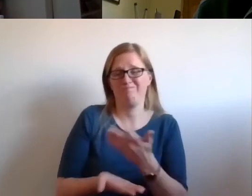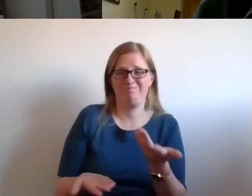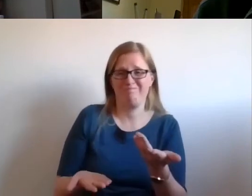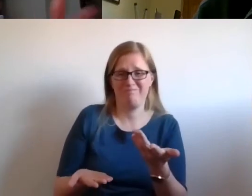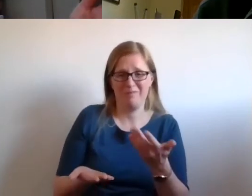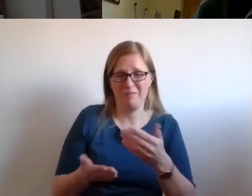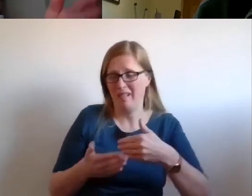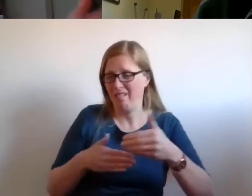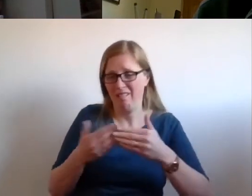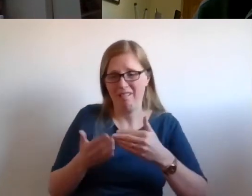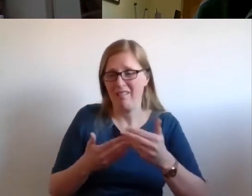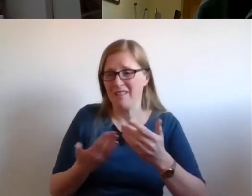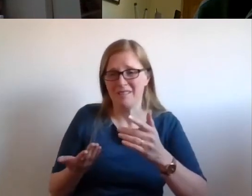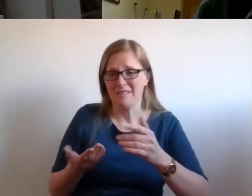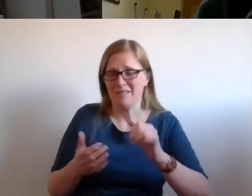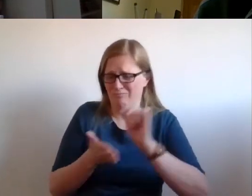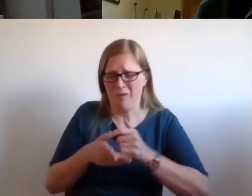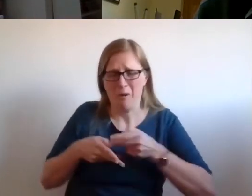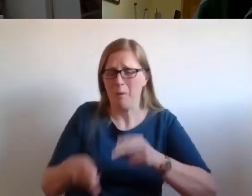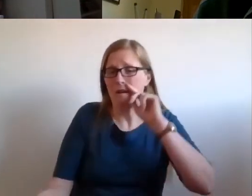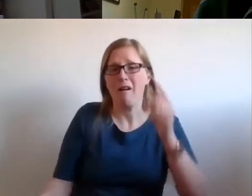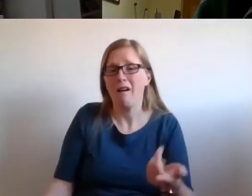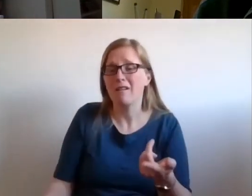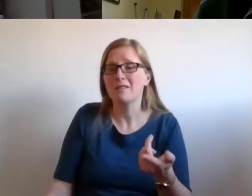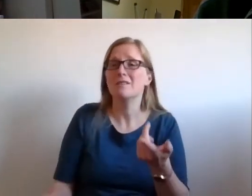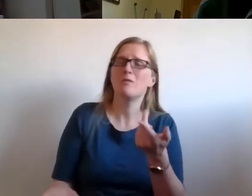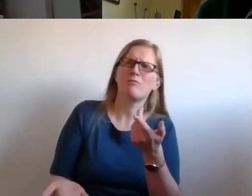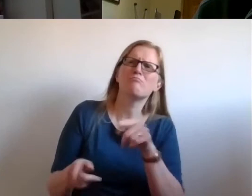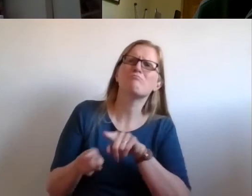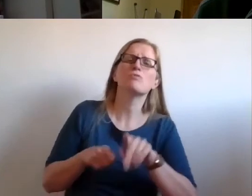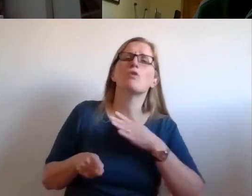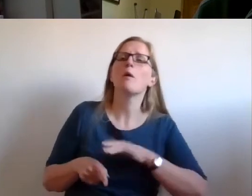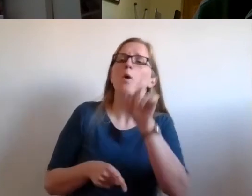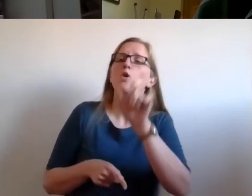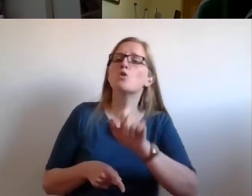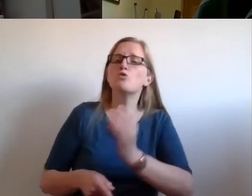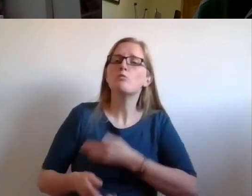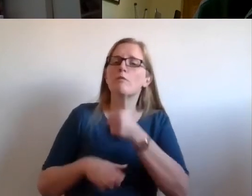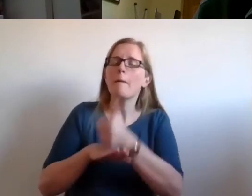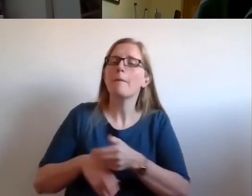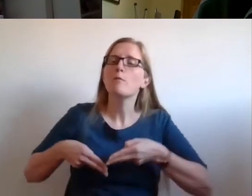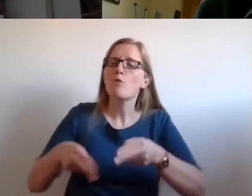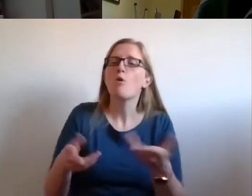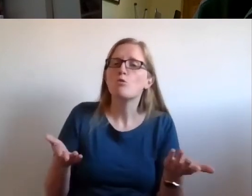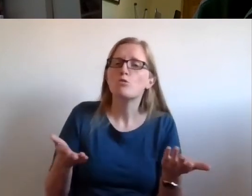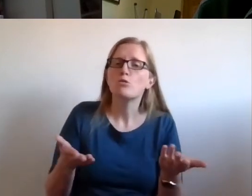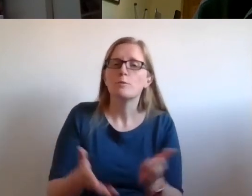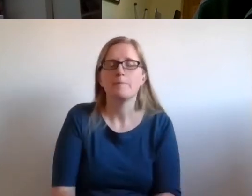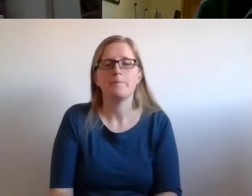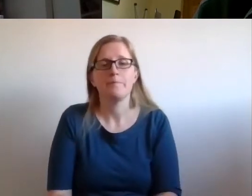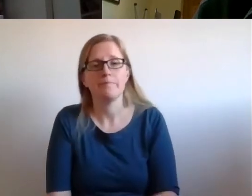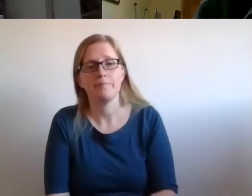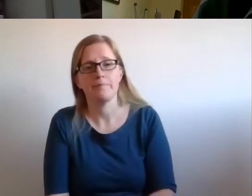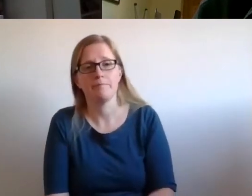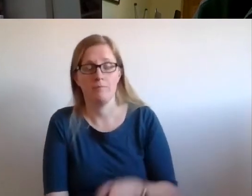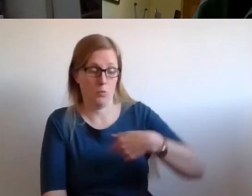approach. You know, let's try that. Let's see if that can take us somewhere that we haven't got to before. So we then